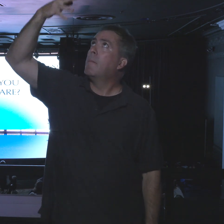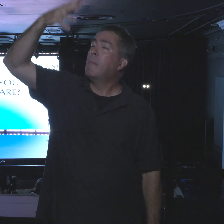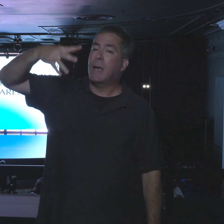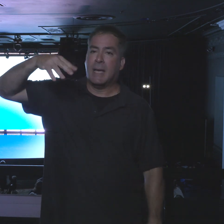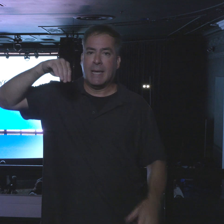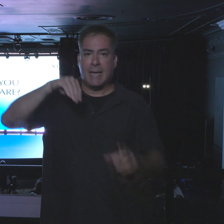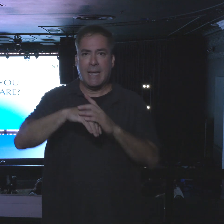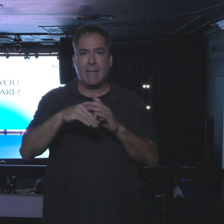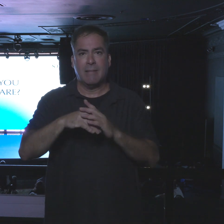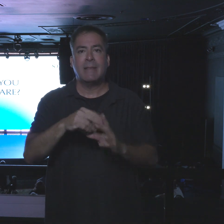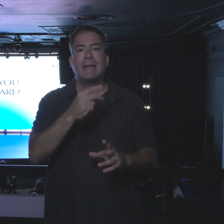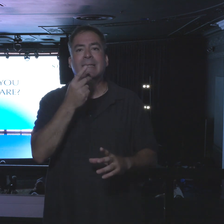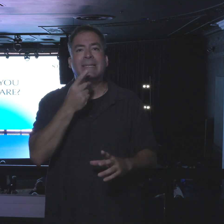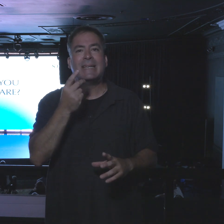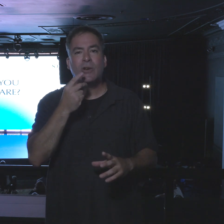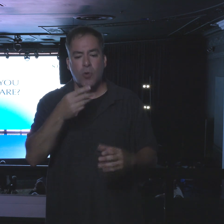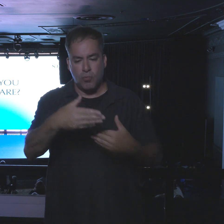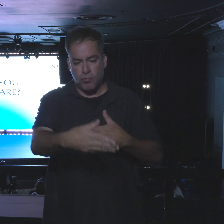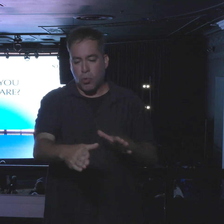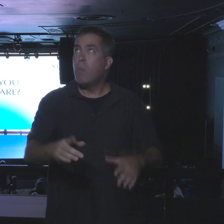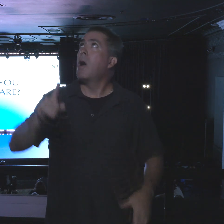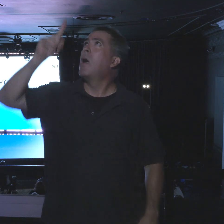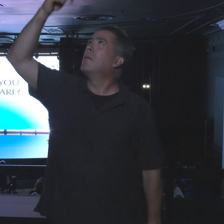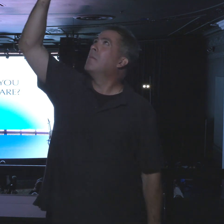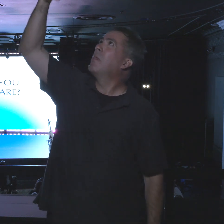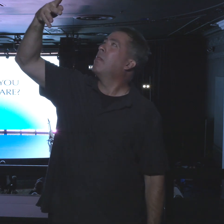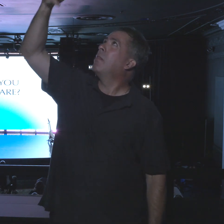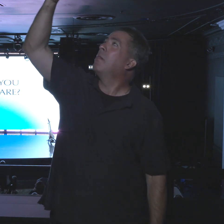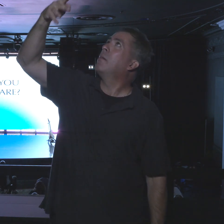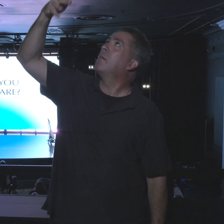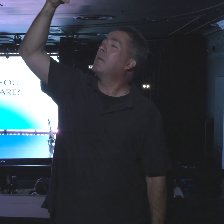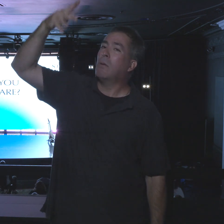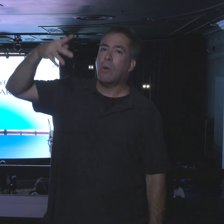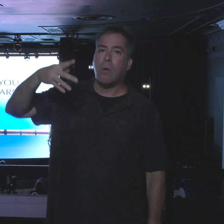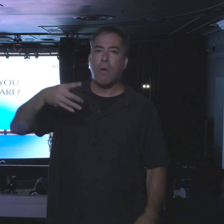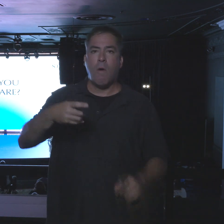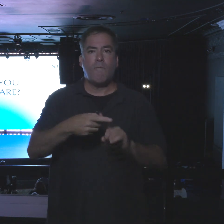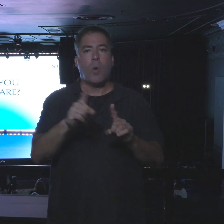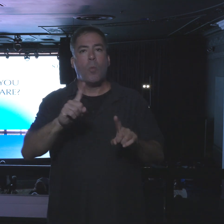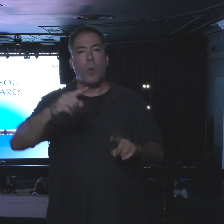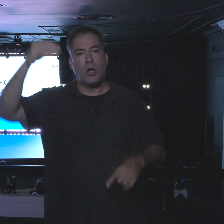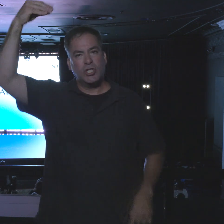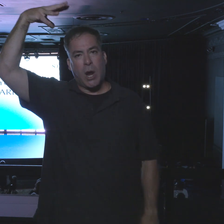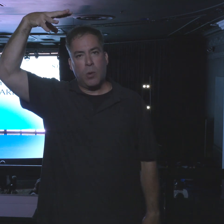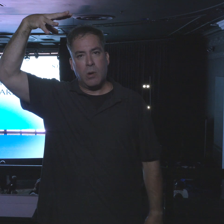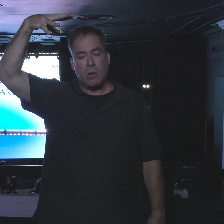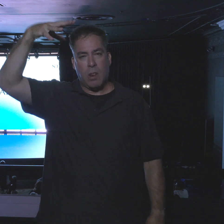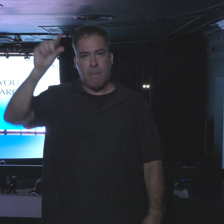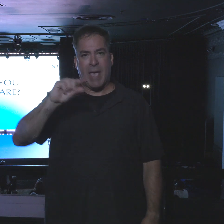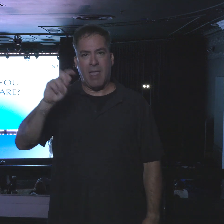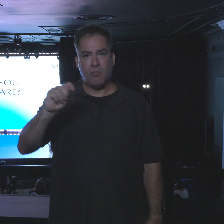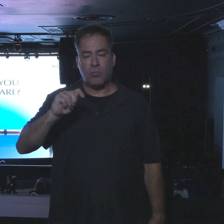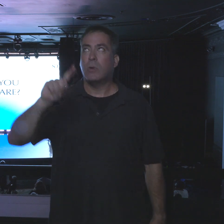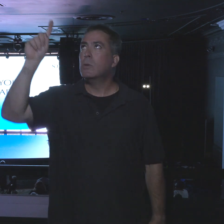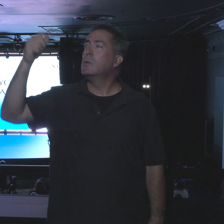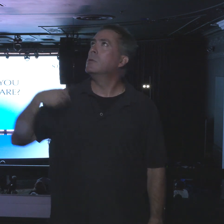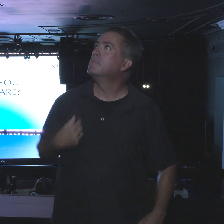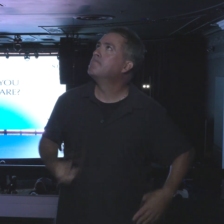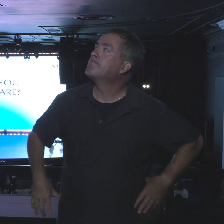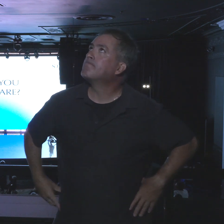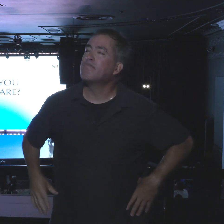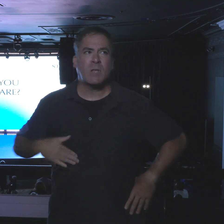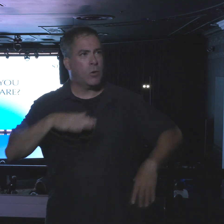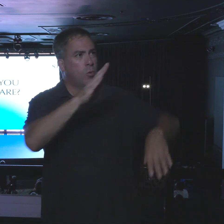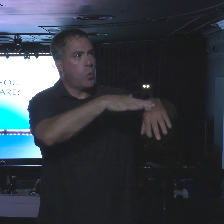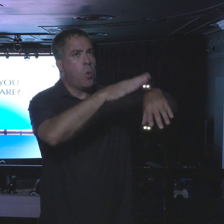room ceiling, which came from above where the shower was. So I've had every expert